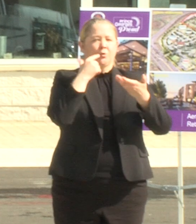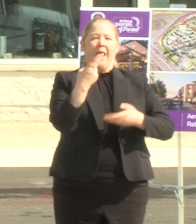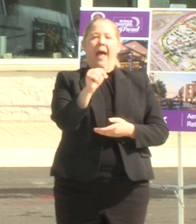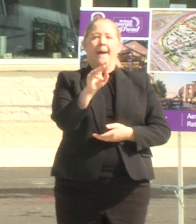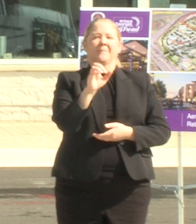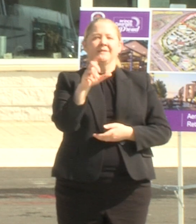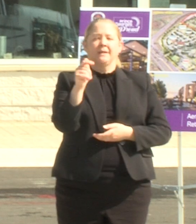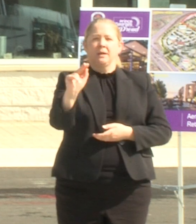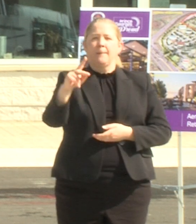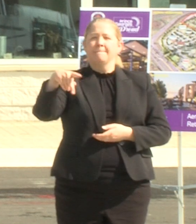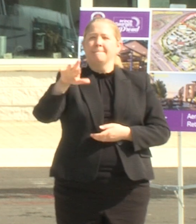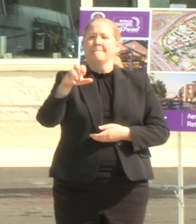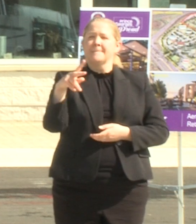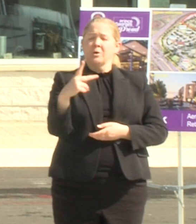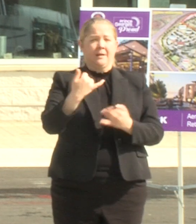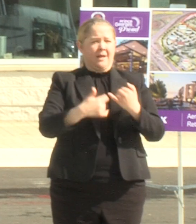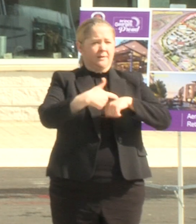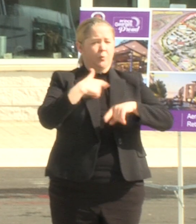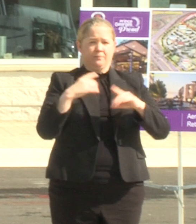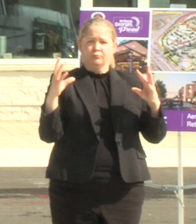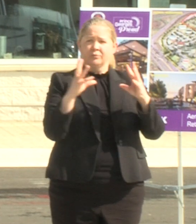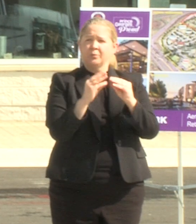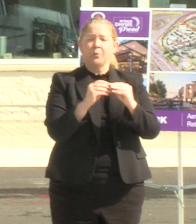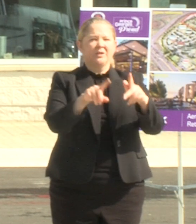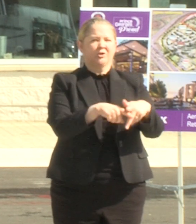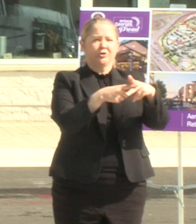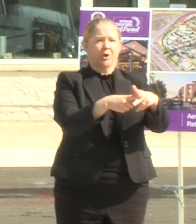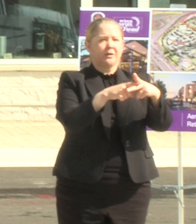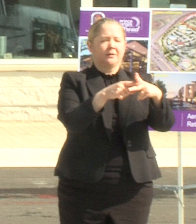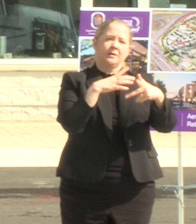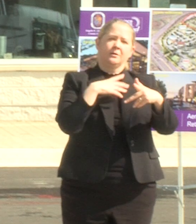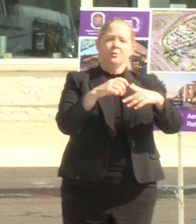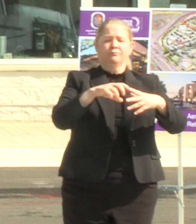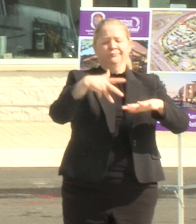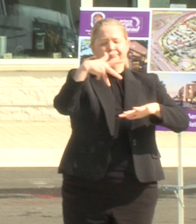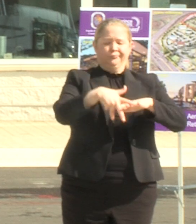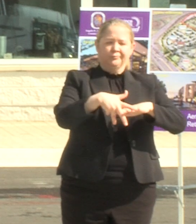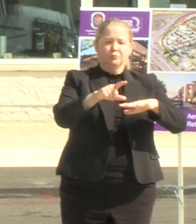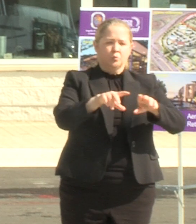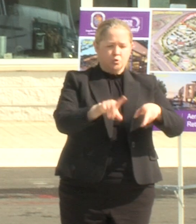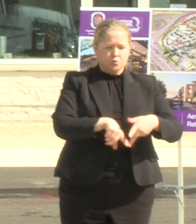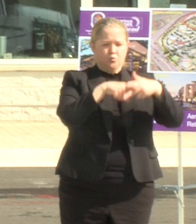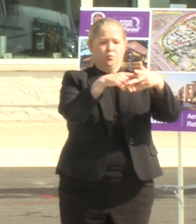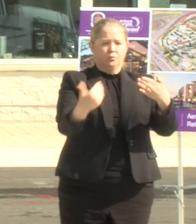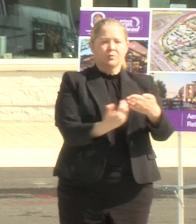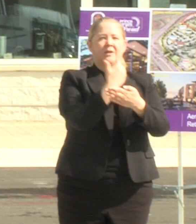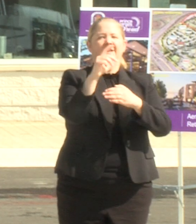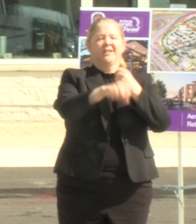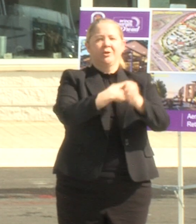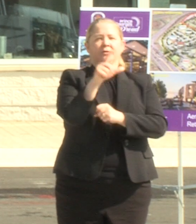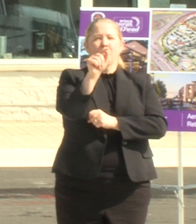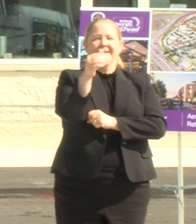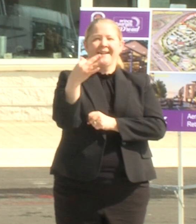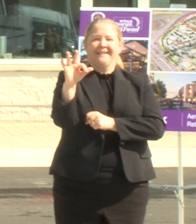and members of the media on this property was for groundbreaking in 2019 in just three and a half short years we made